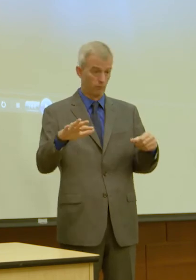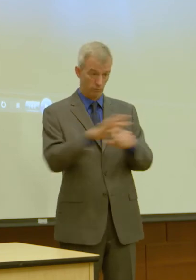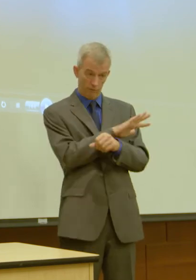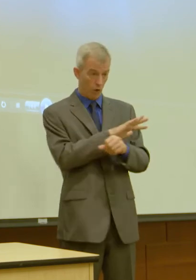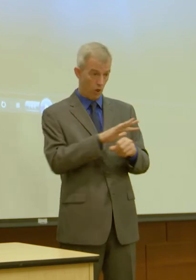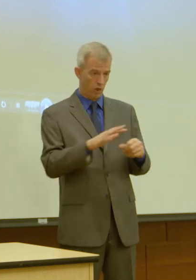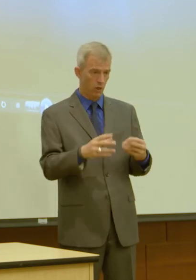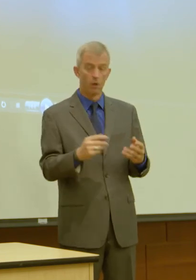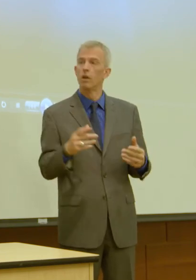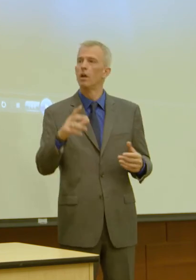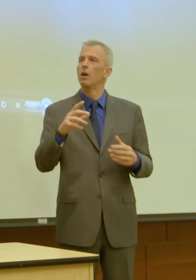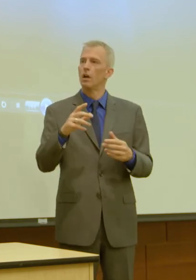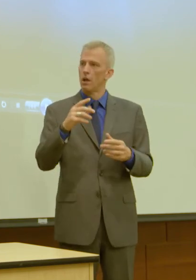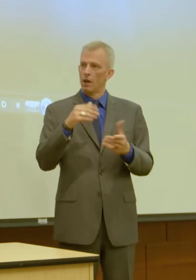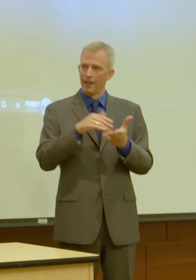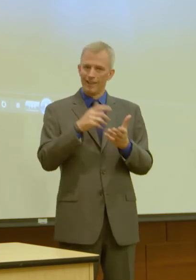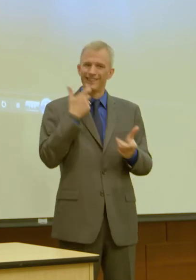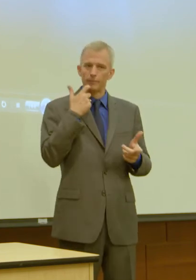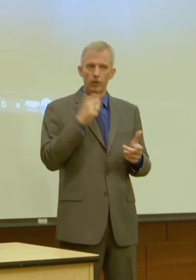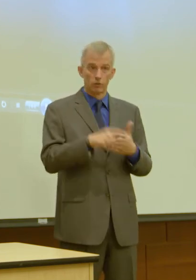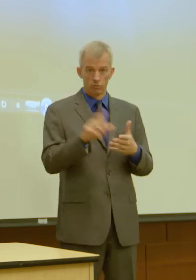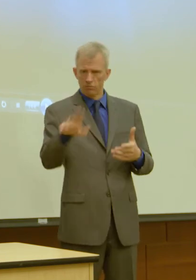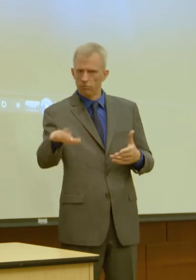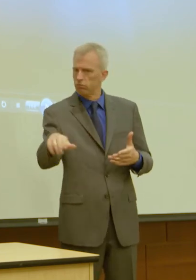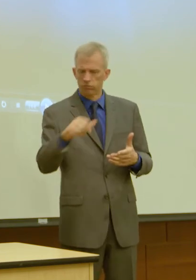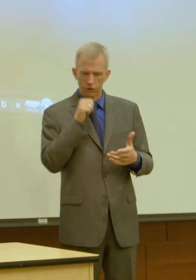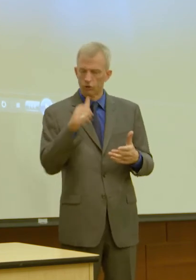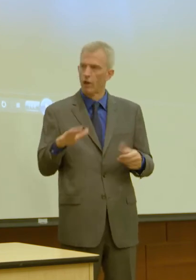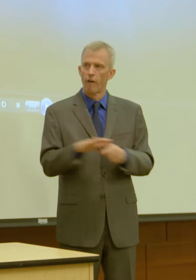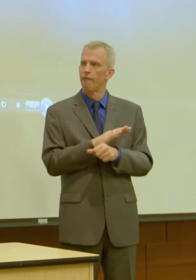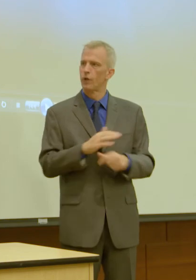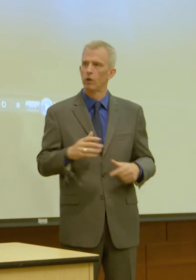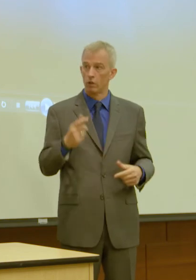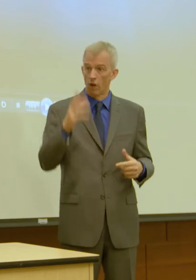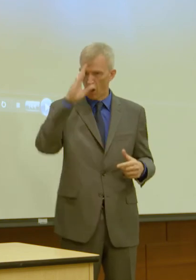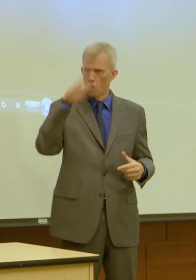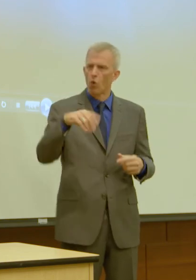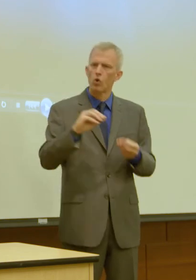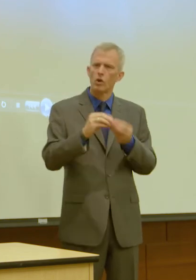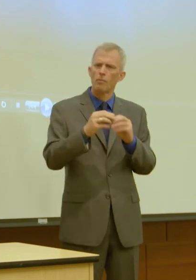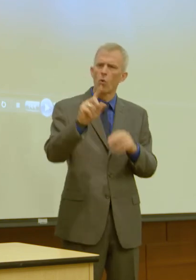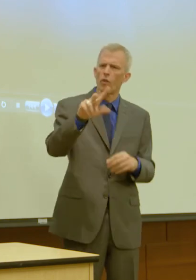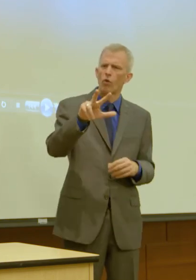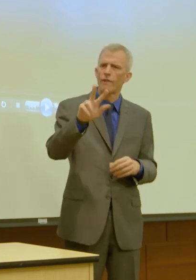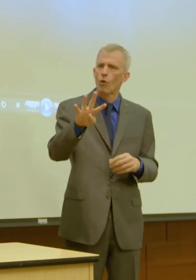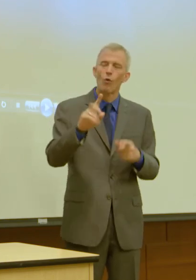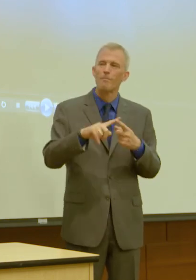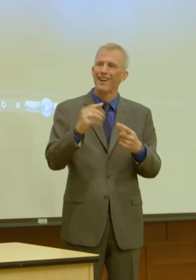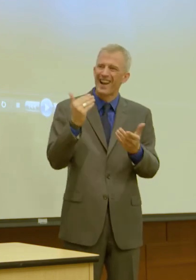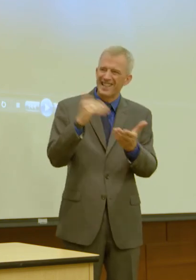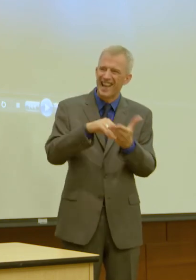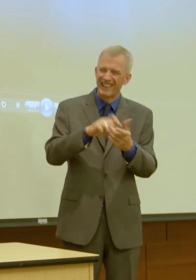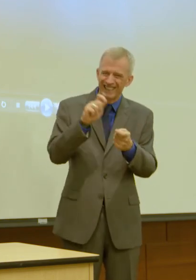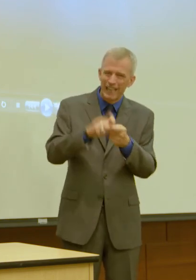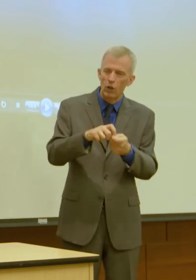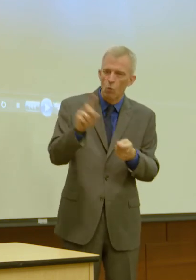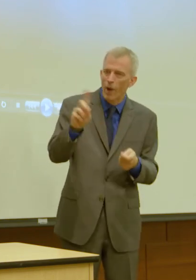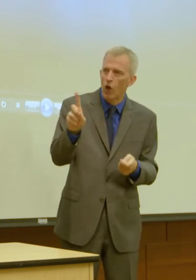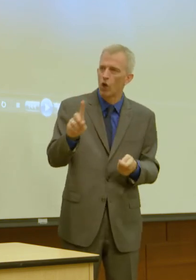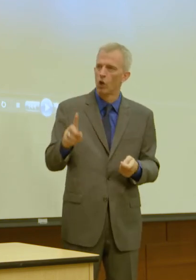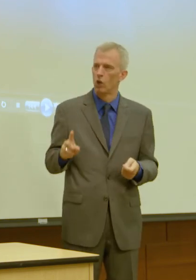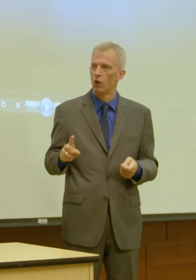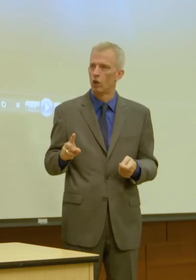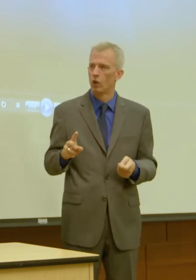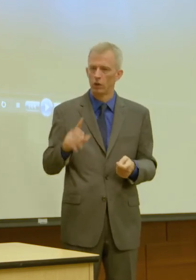for the response. Rather than say, I have, I know you're on the 134, but can you tell me again exactly where you are? So,